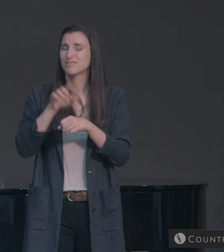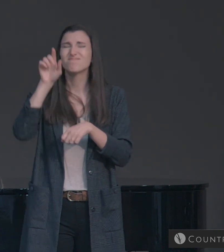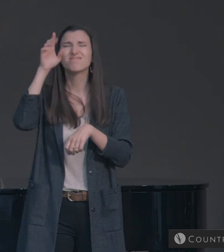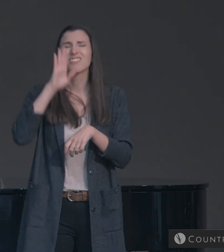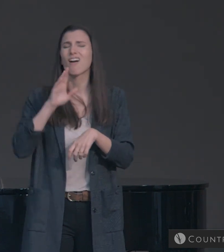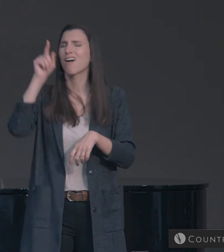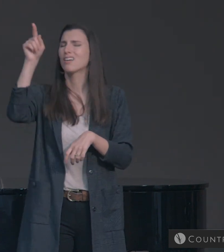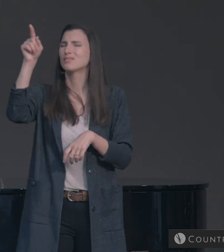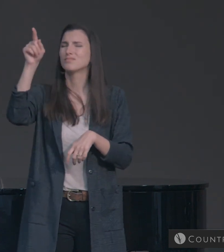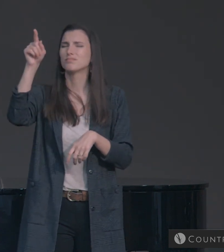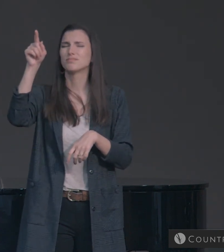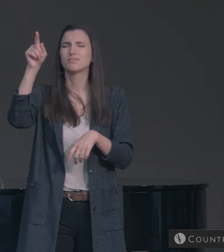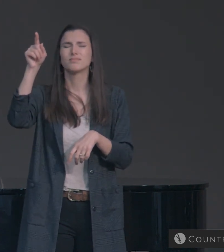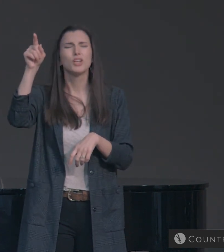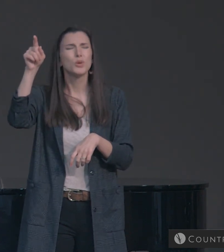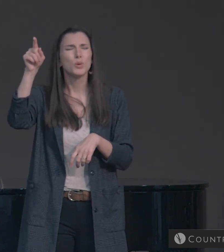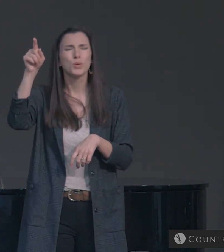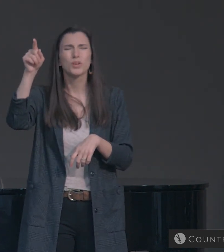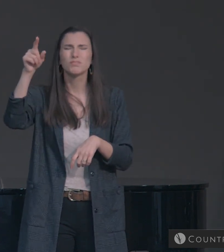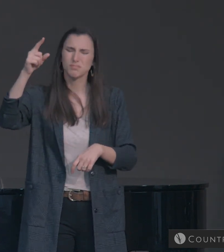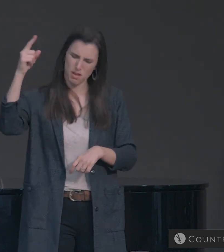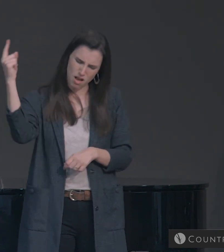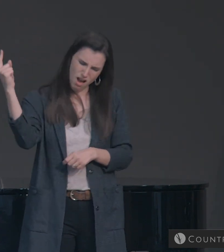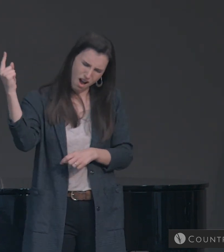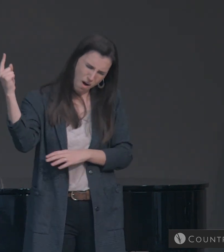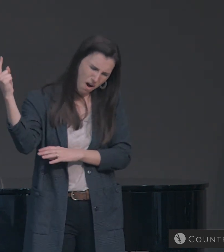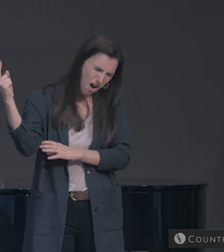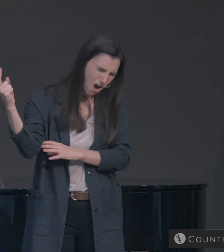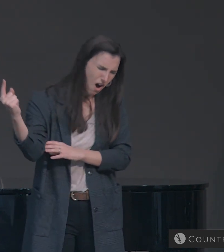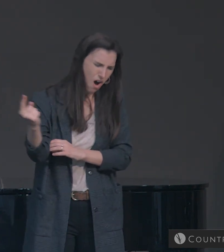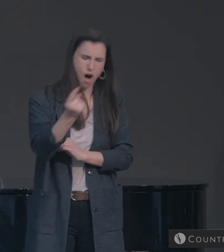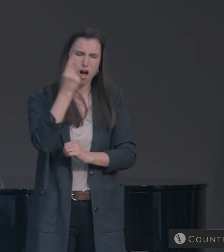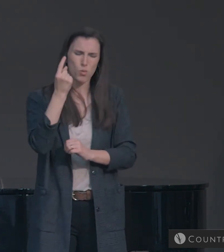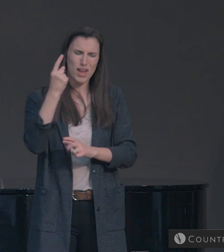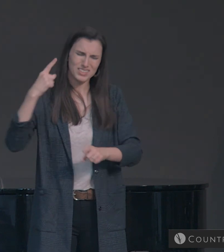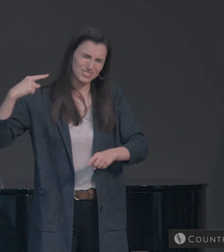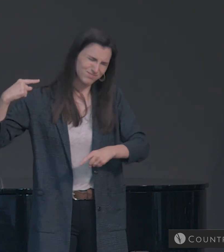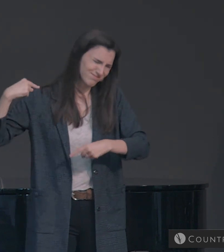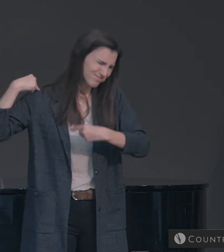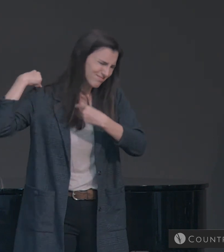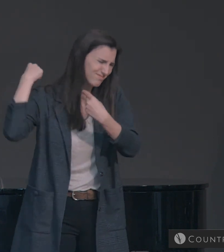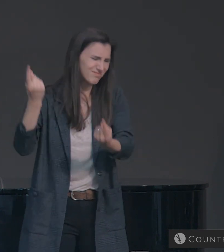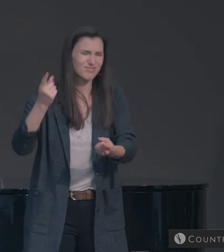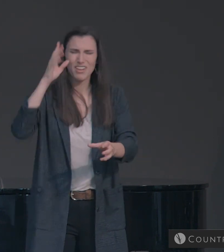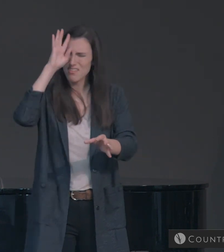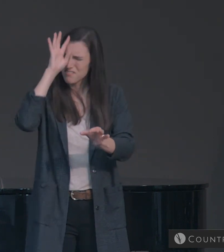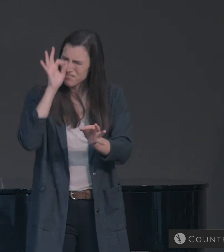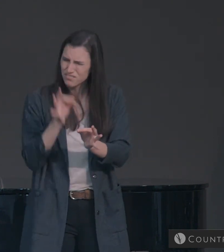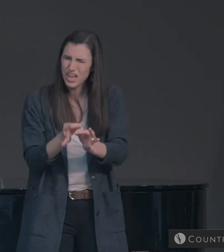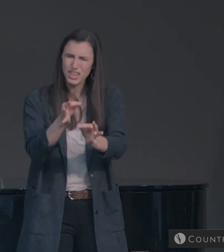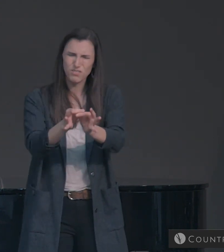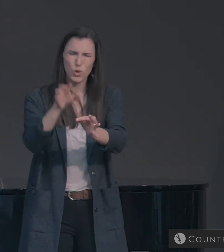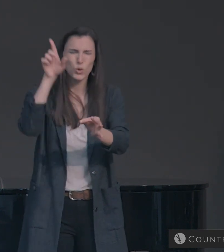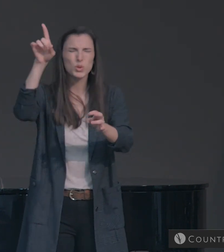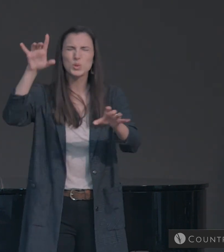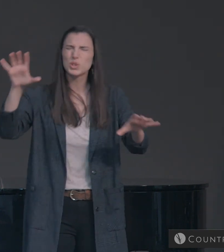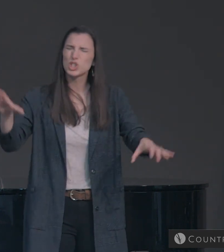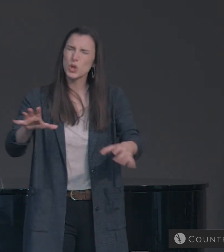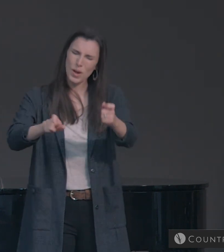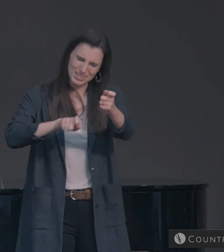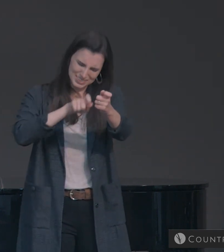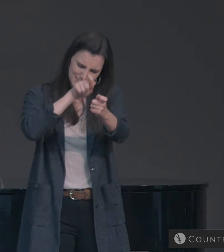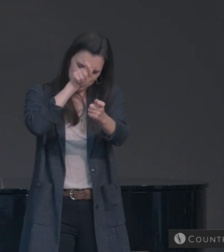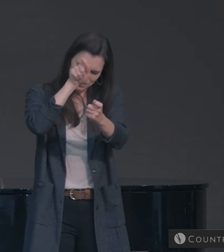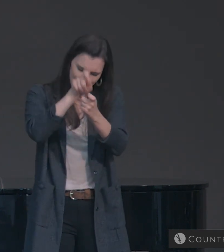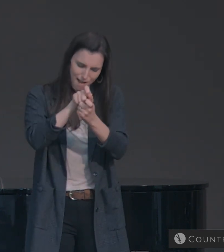you have always been faithful to do exactly what you have